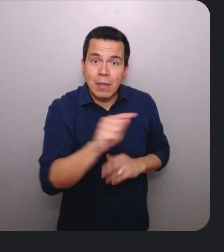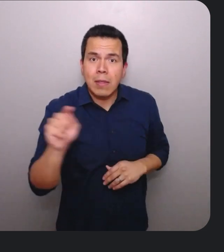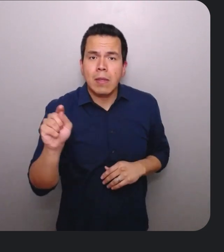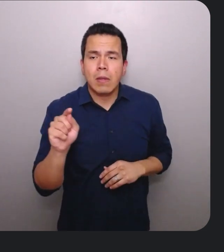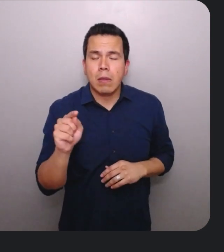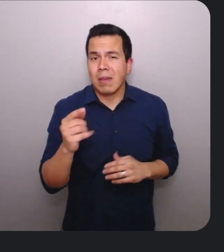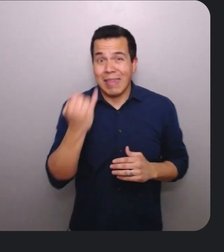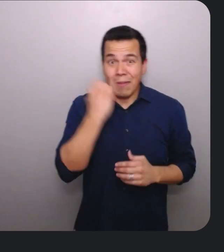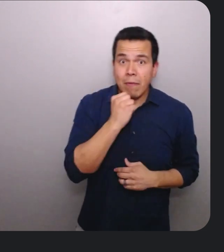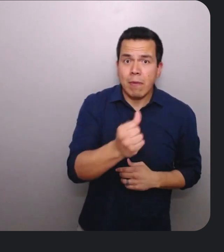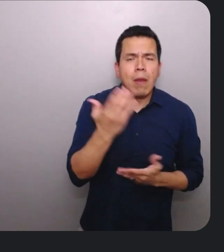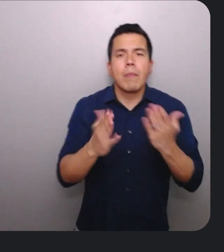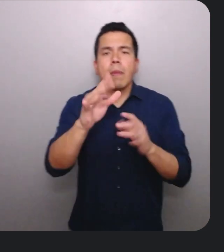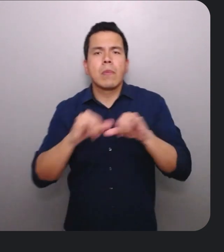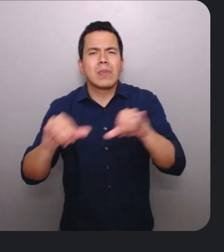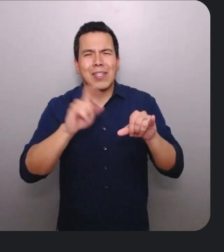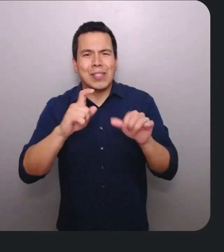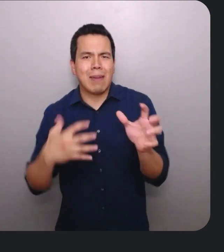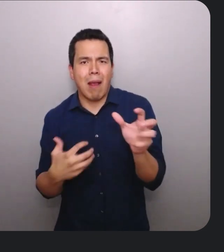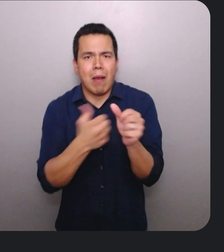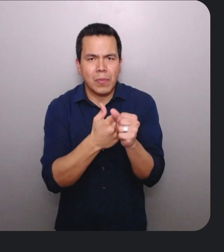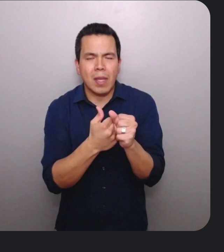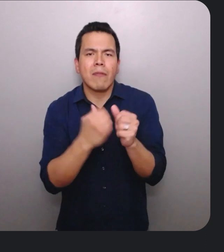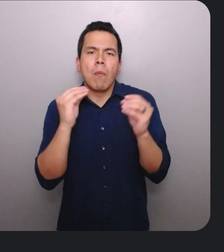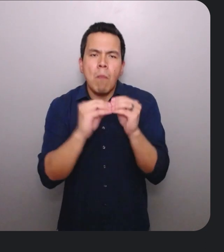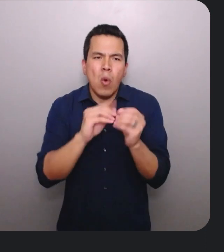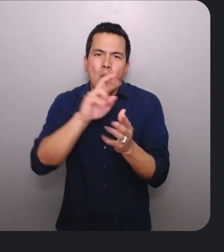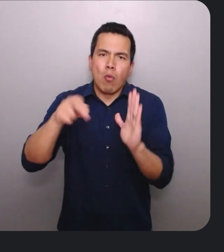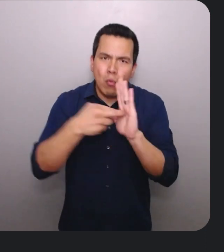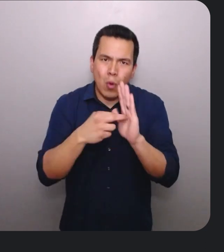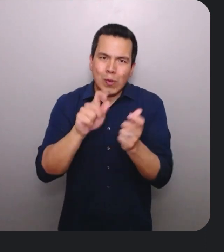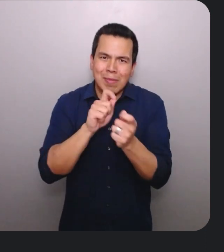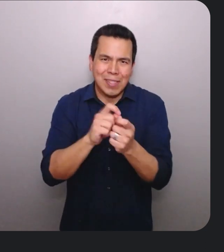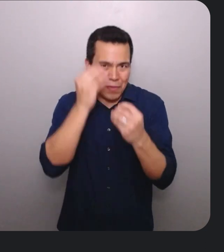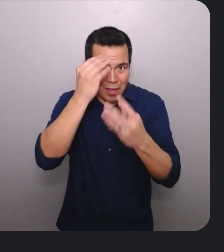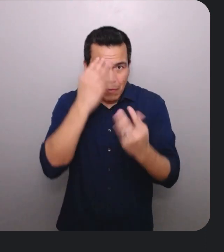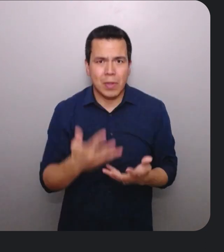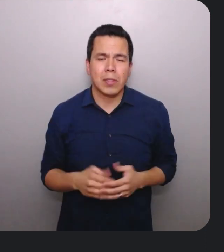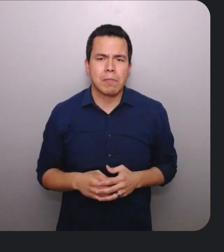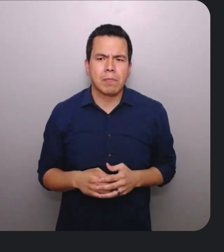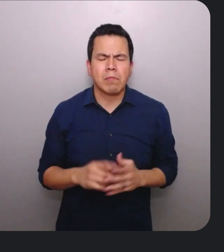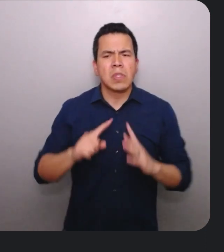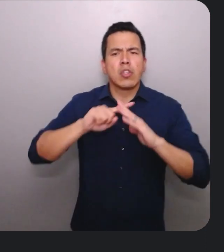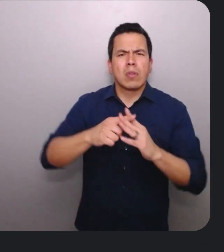your standards need to be updated to provide more role-specific information. Which high-impact opportunities can you start with?